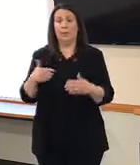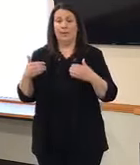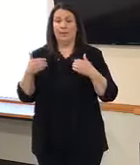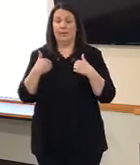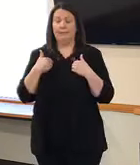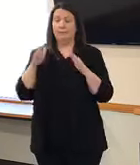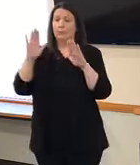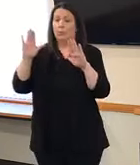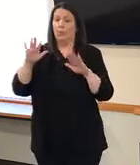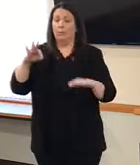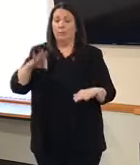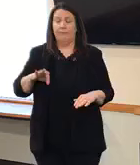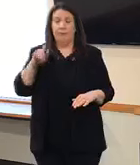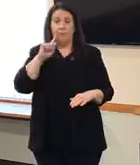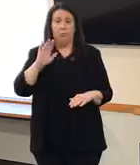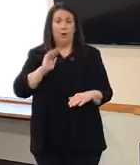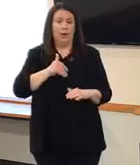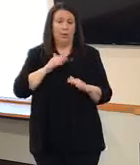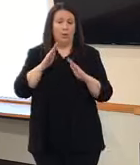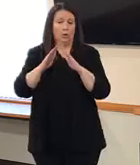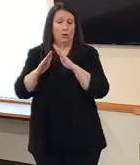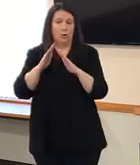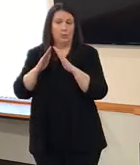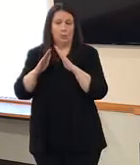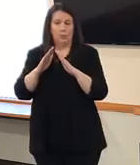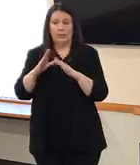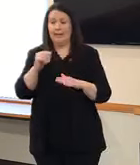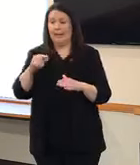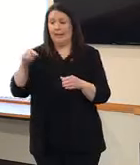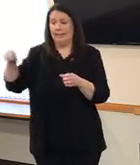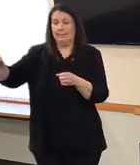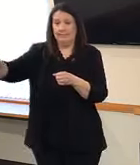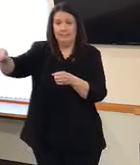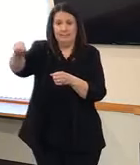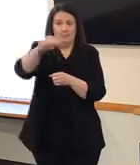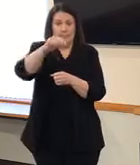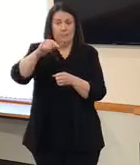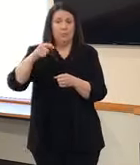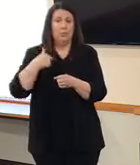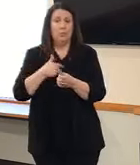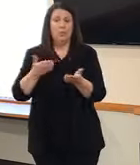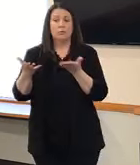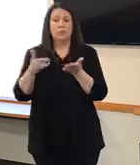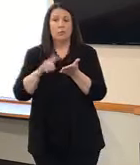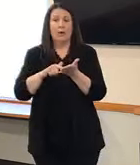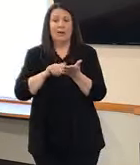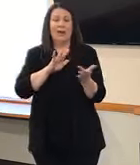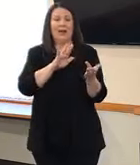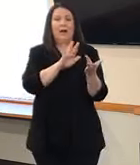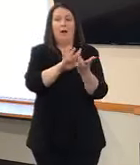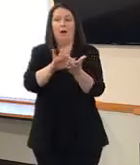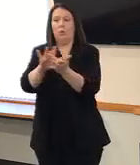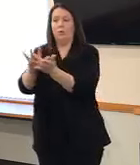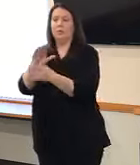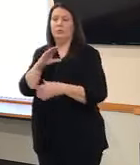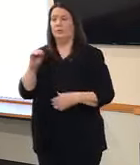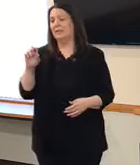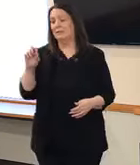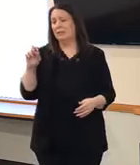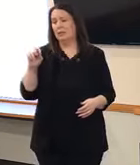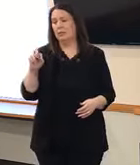great benefit to the community and surrounding areas is our outreach and enrollment department.